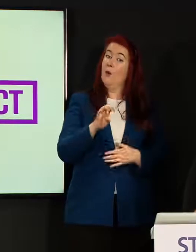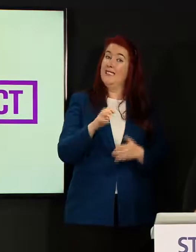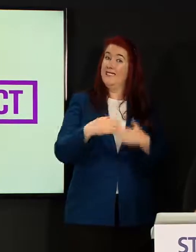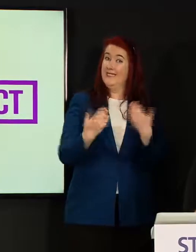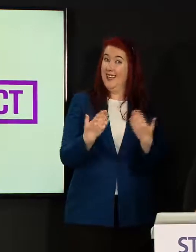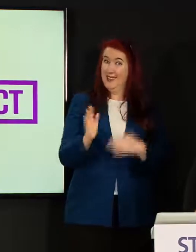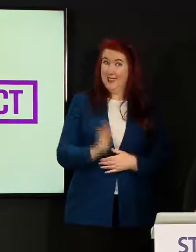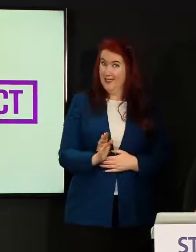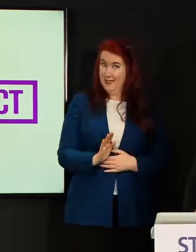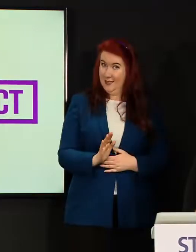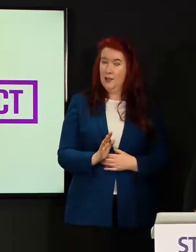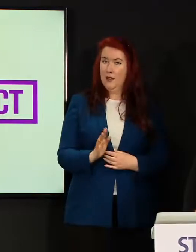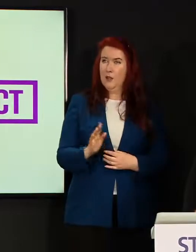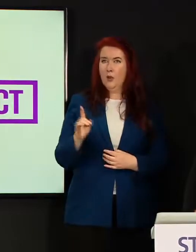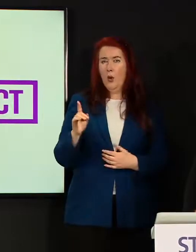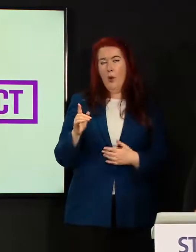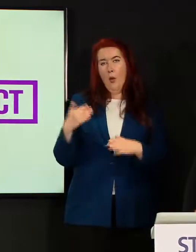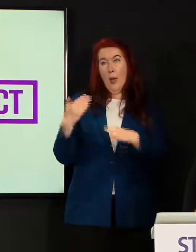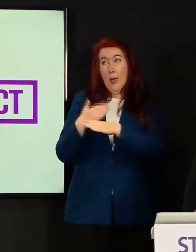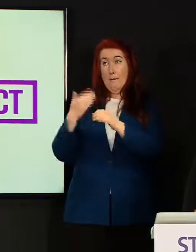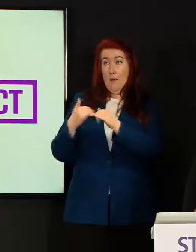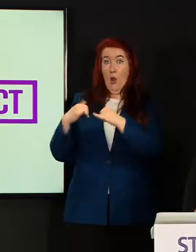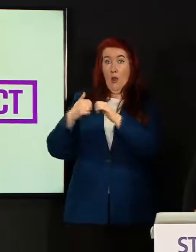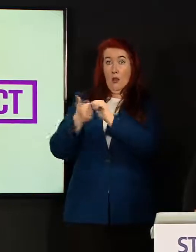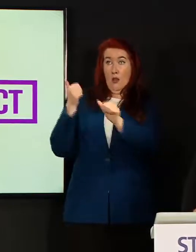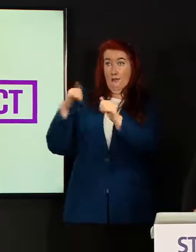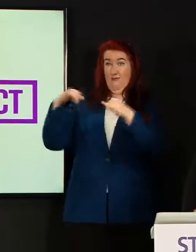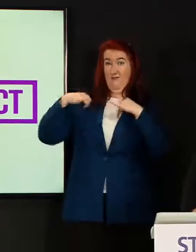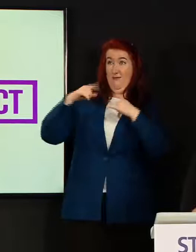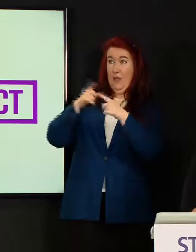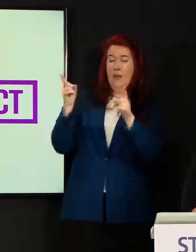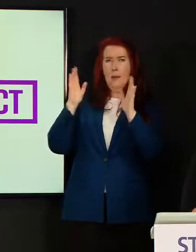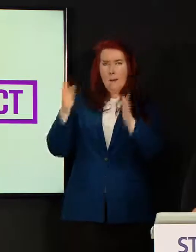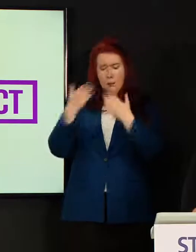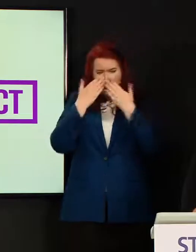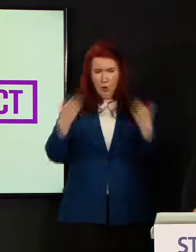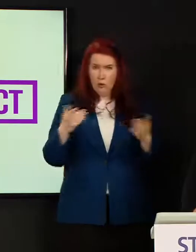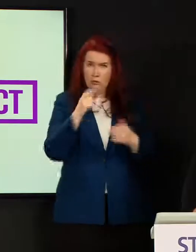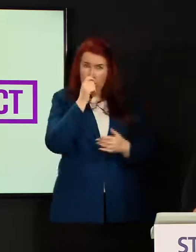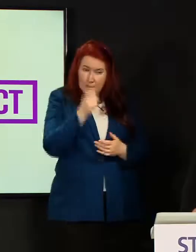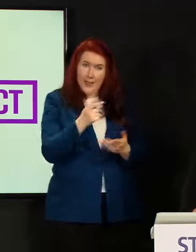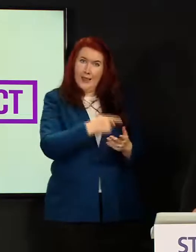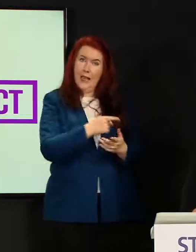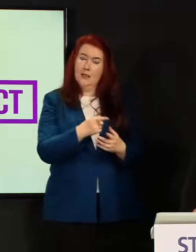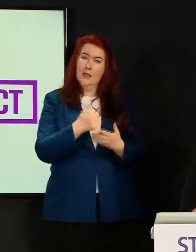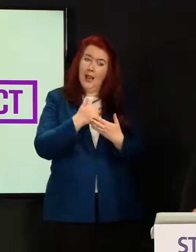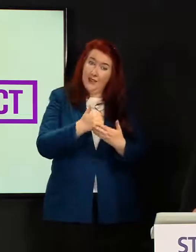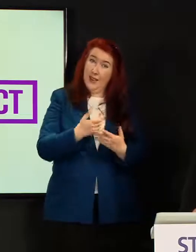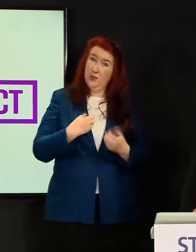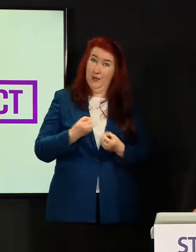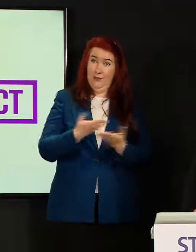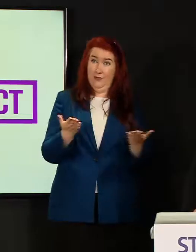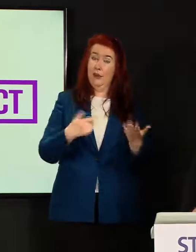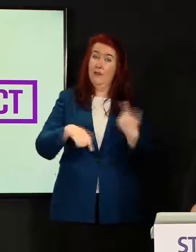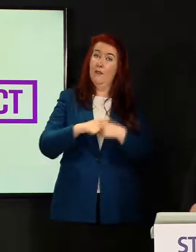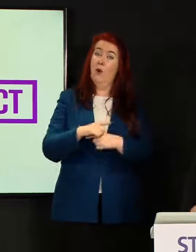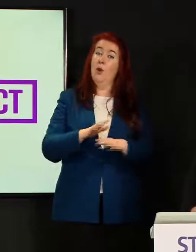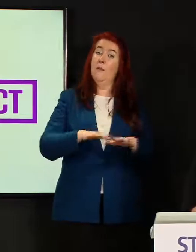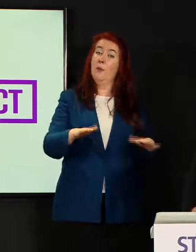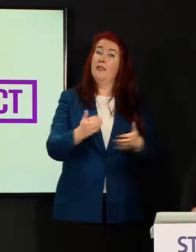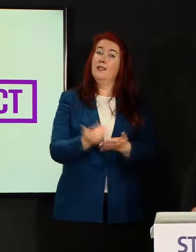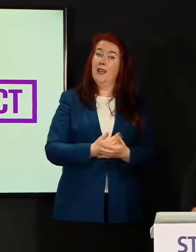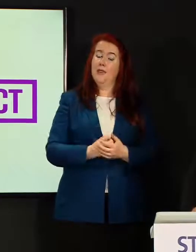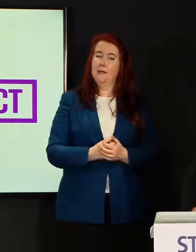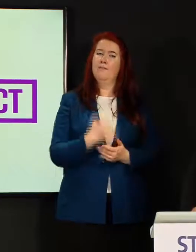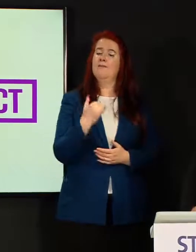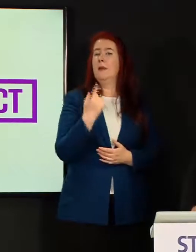it's going to be important that employers honour and respect and embrace the advice that we're giving to keep the population safe if somebody